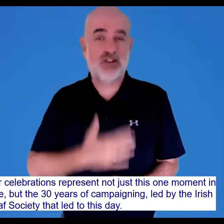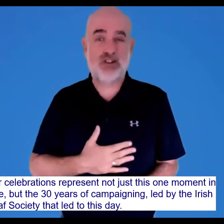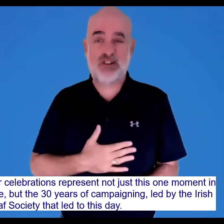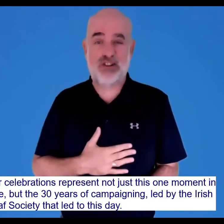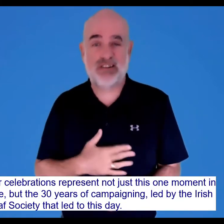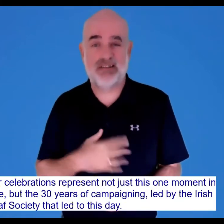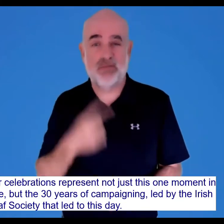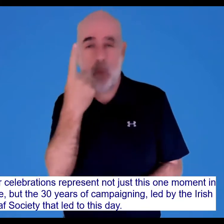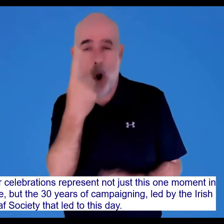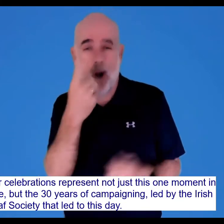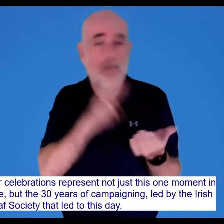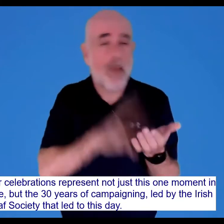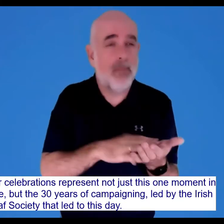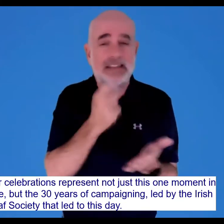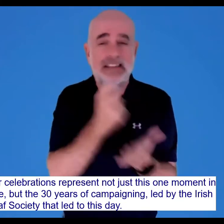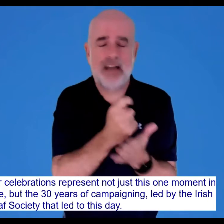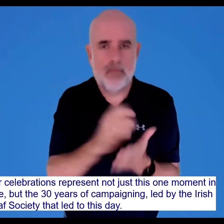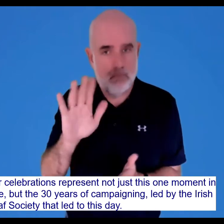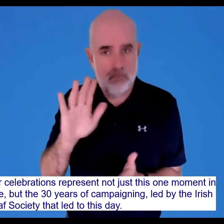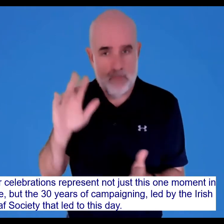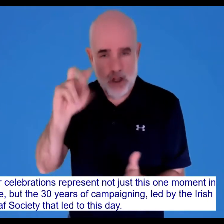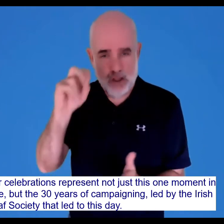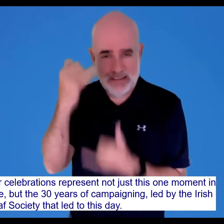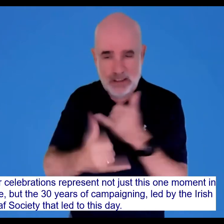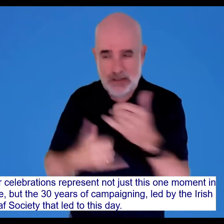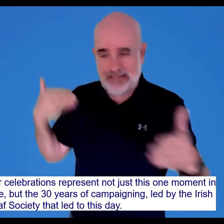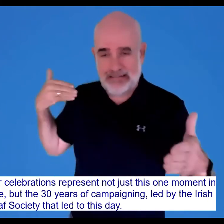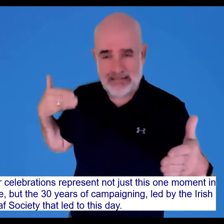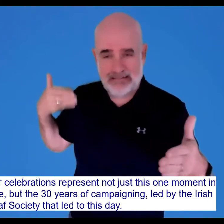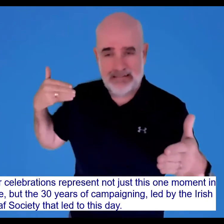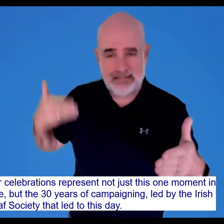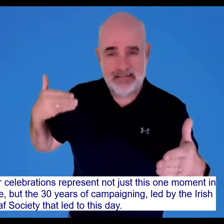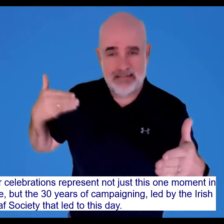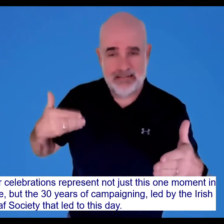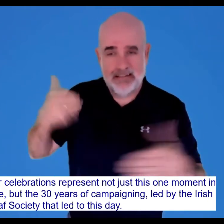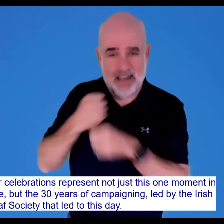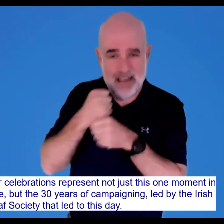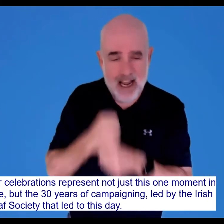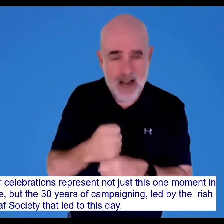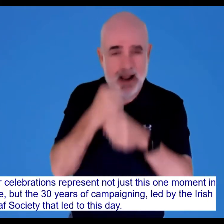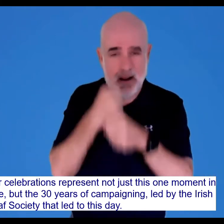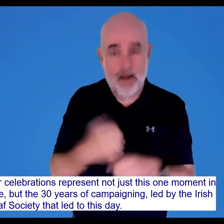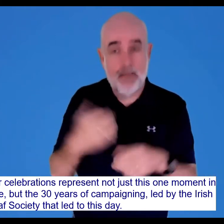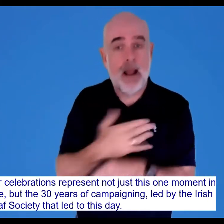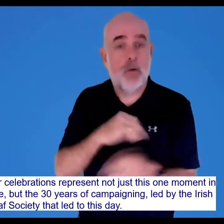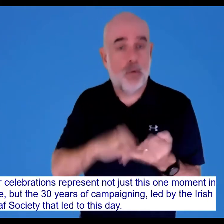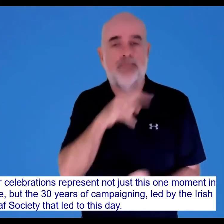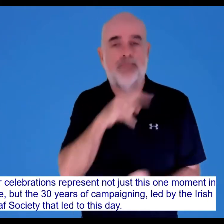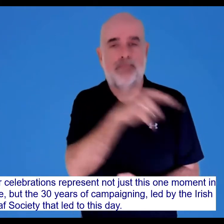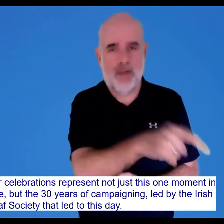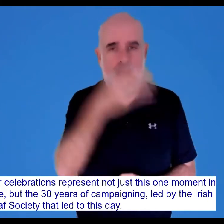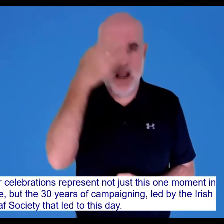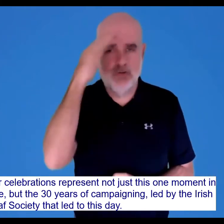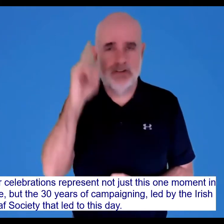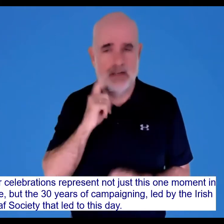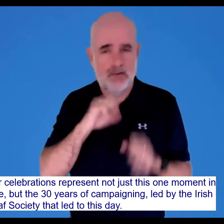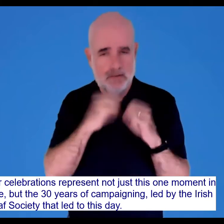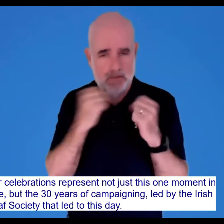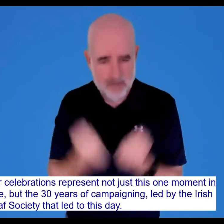celebrations represent not just one moment in time, but the 30 years of campaigning led by the Irish Deaf